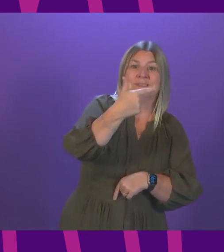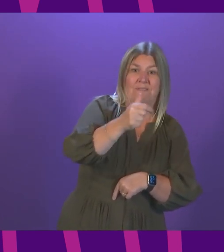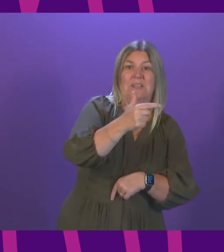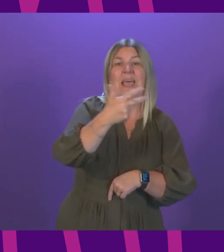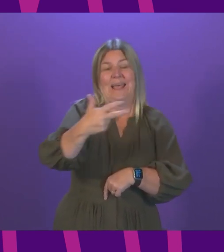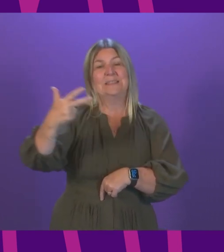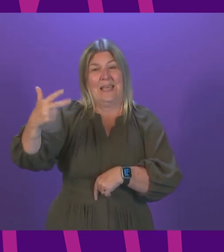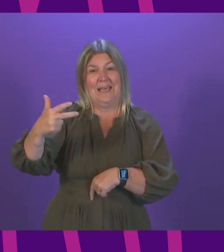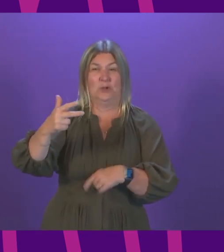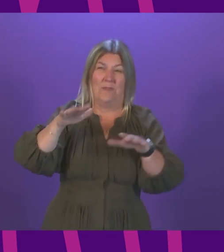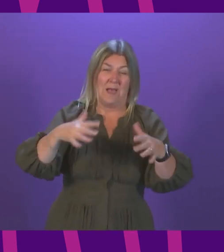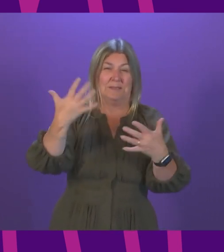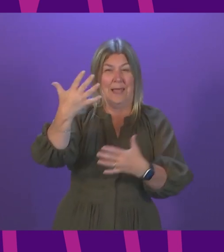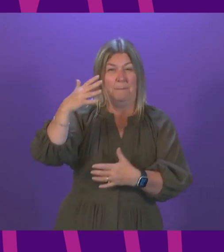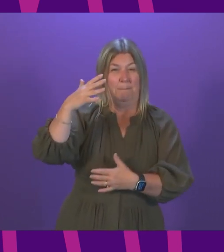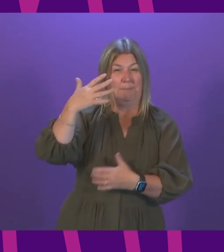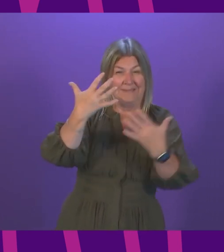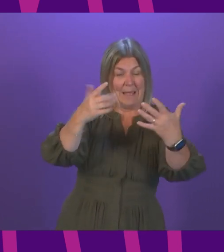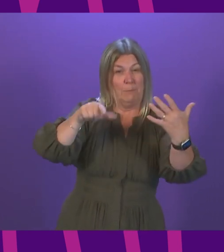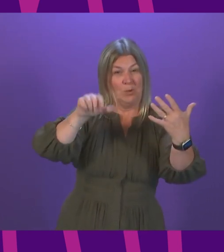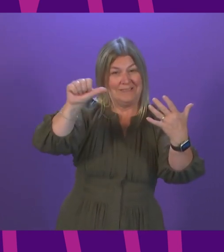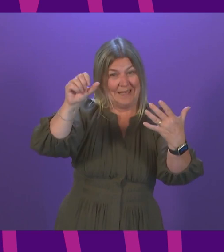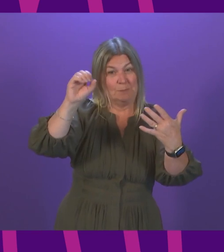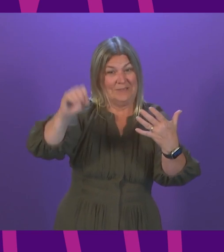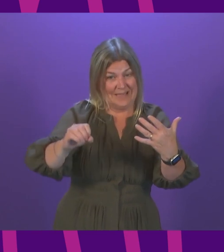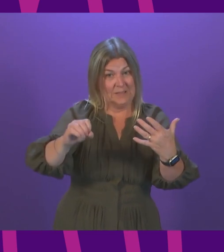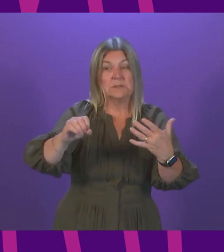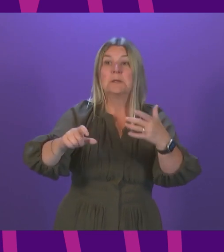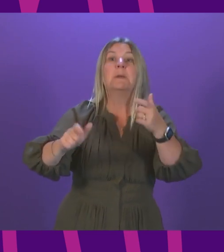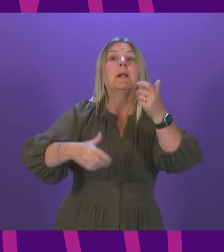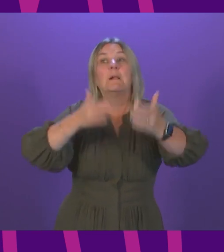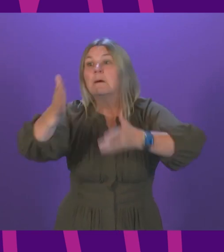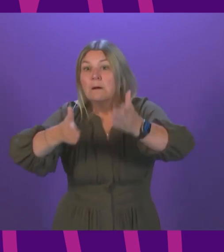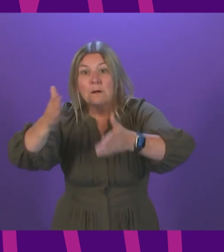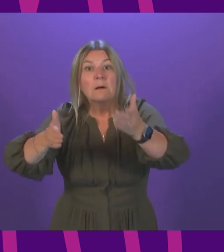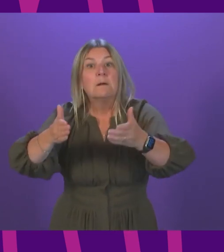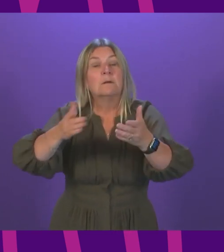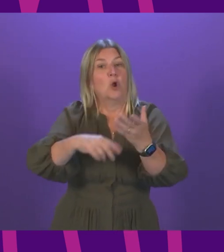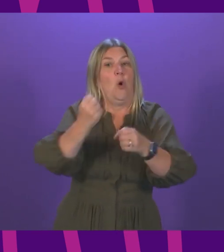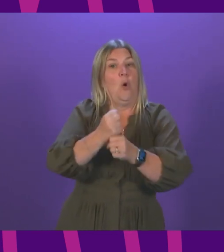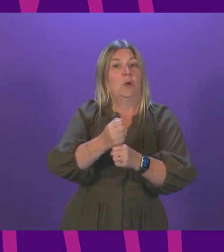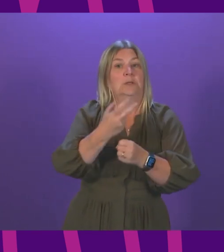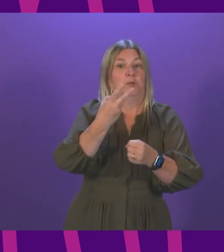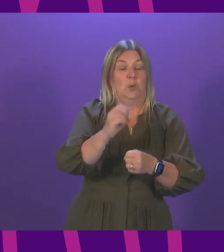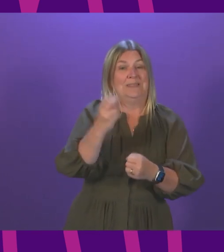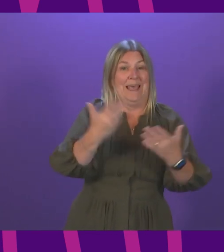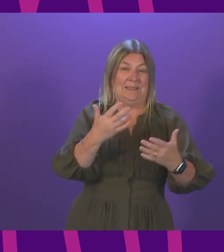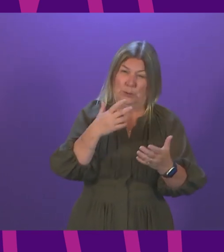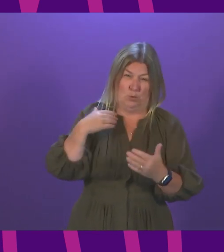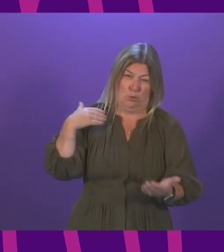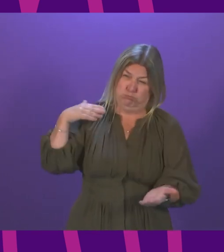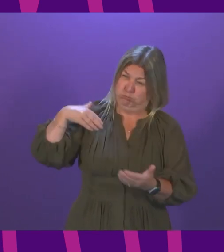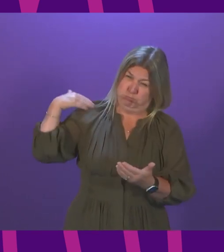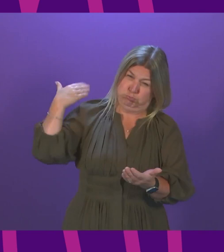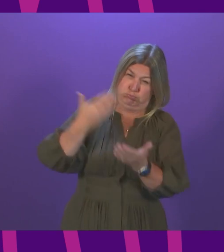that is 10.6% of incidents that were attended in August 2018, it clearly shows us a significant increase of acuity